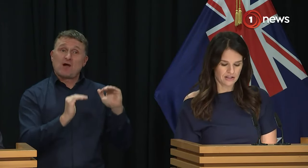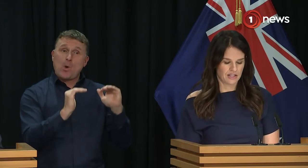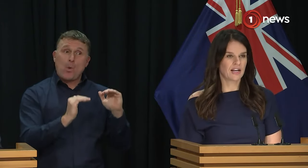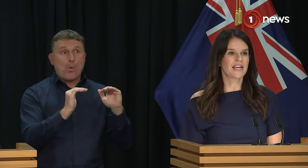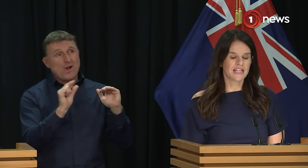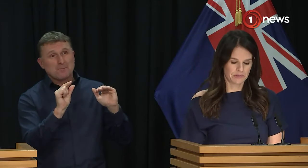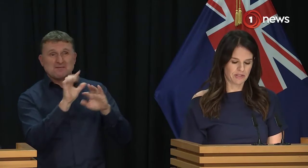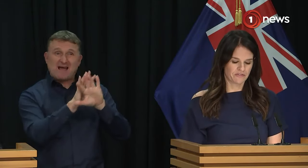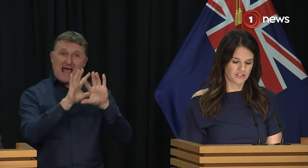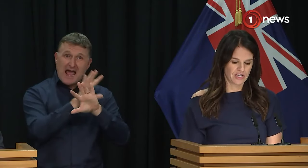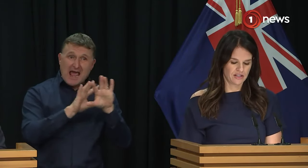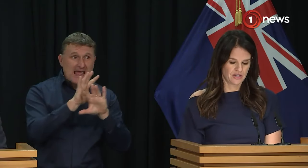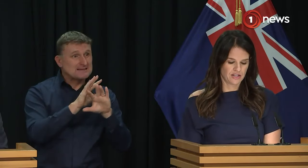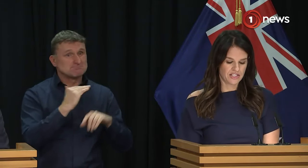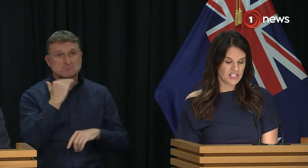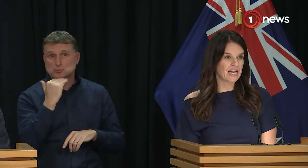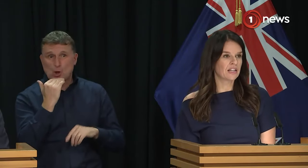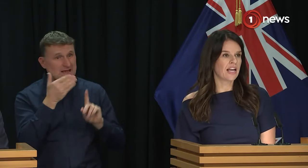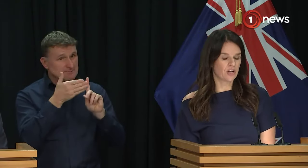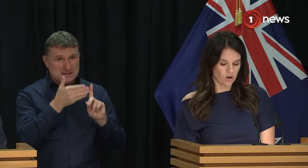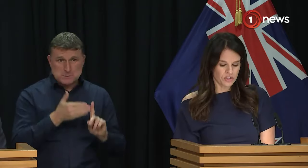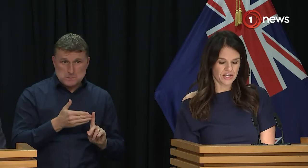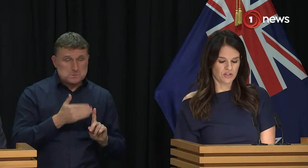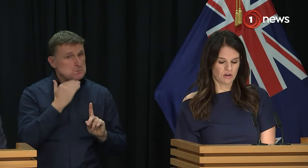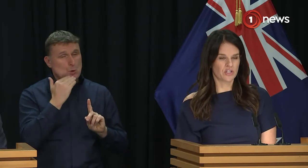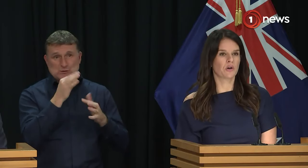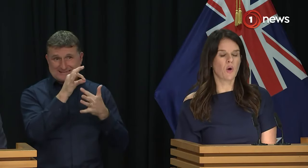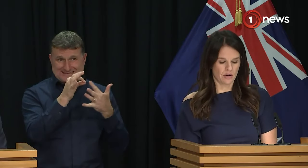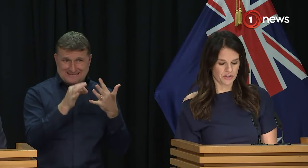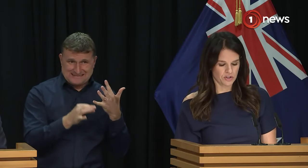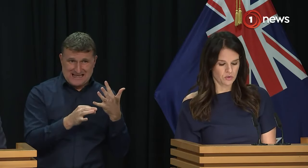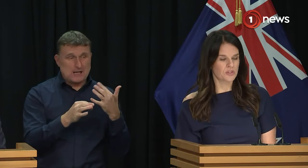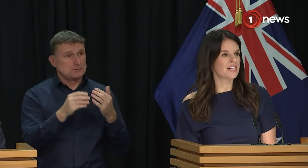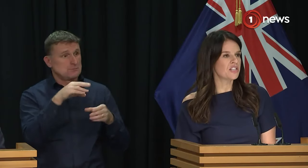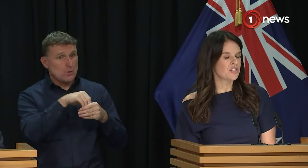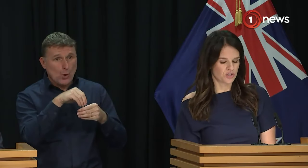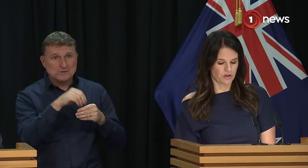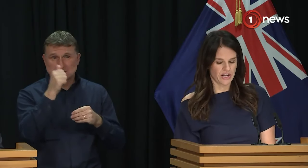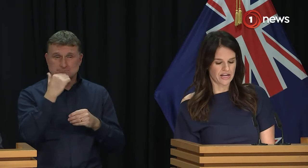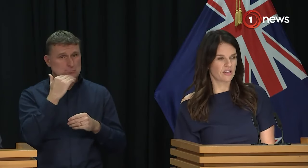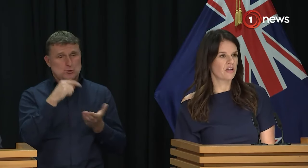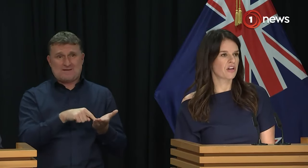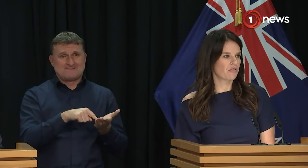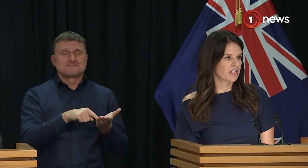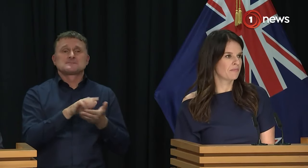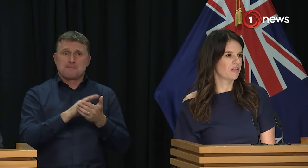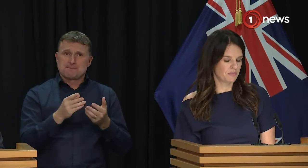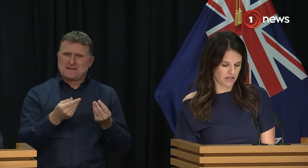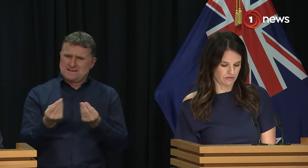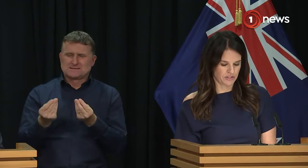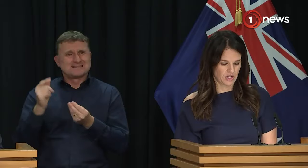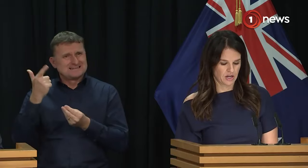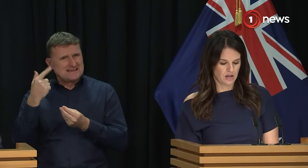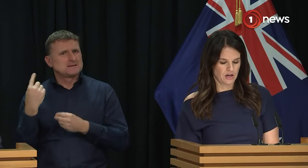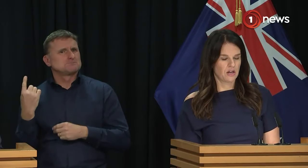vague, lacking in specificity, detail and content knowledge requiring schools and teachers to create the curriculum